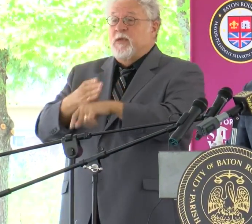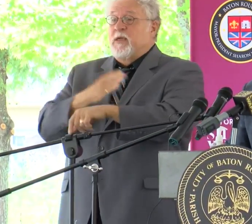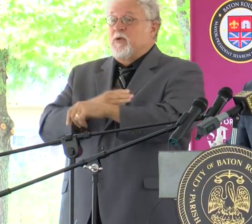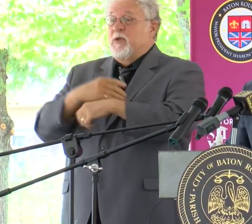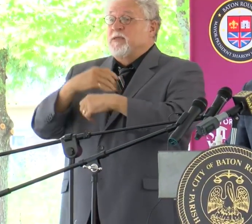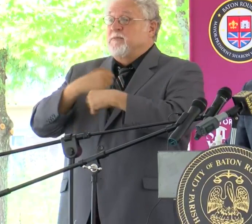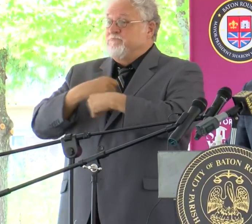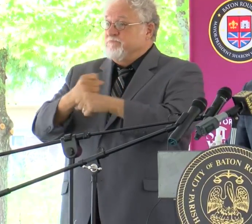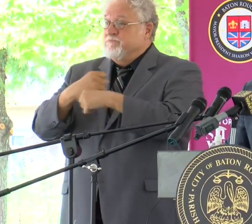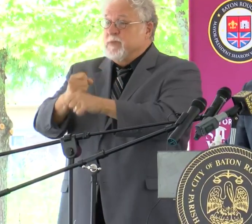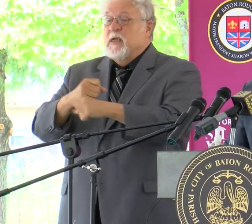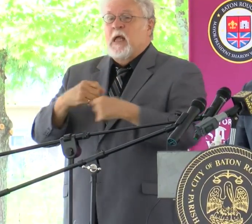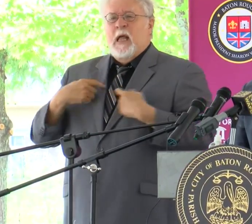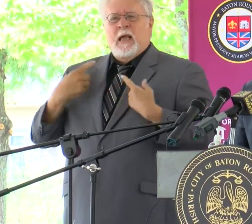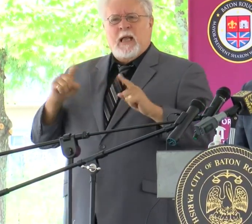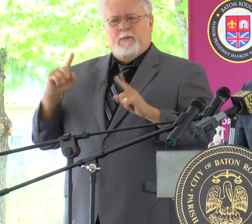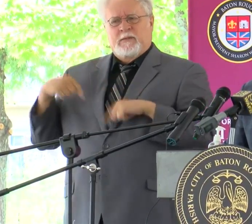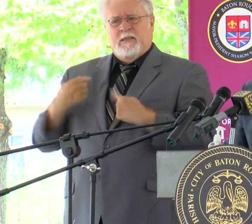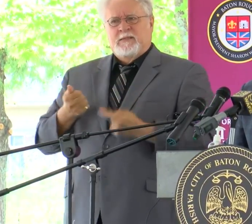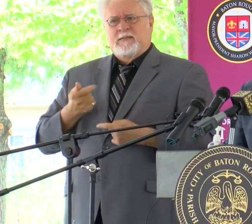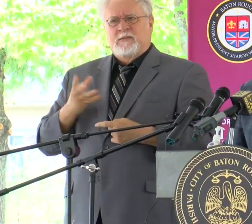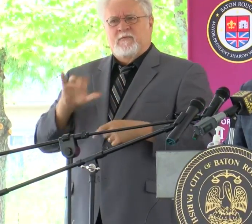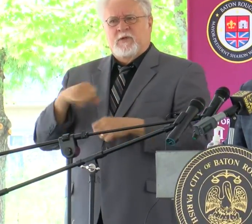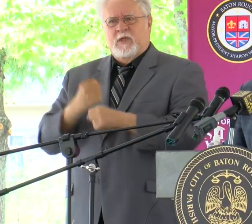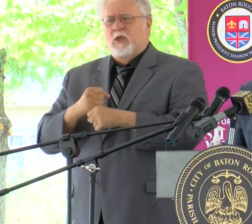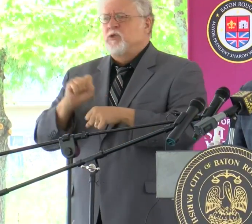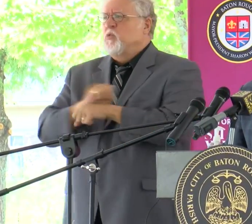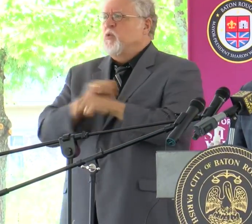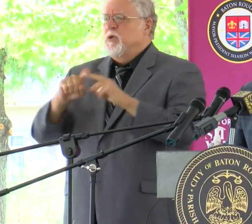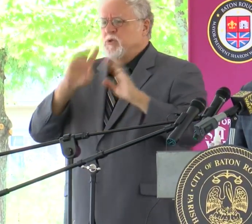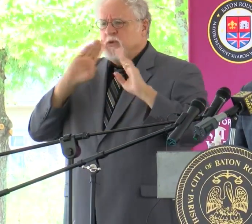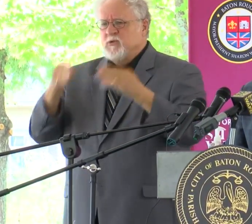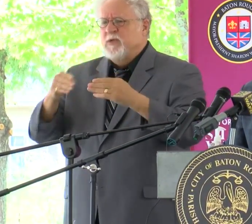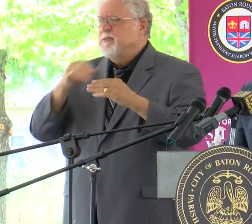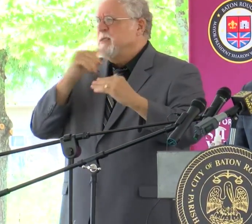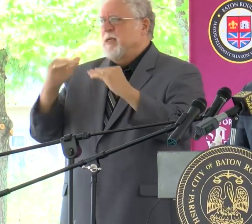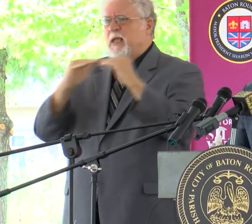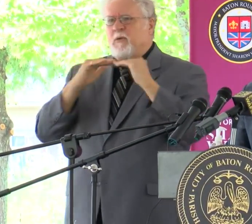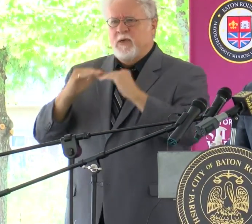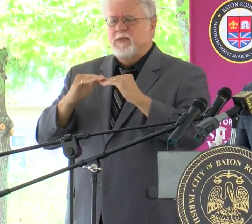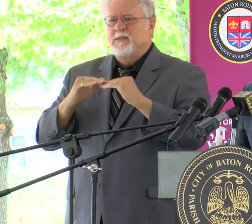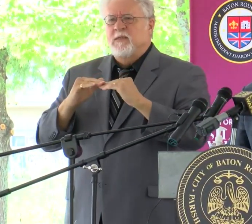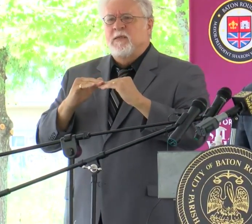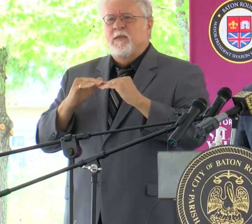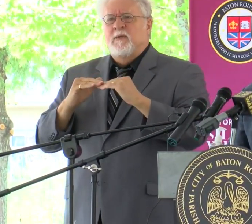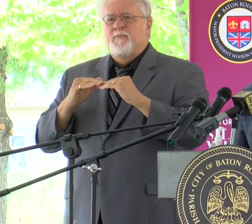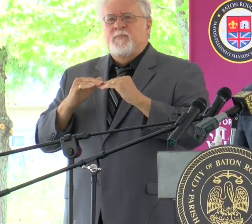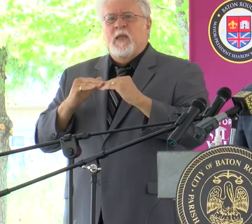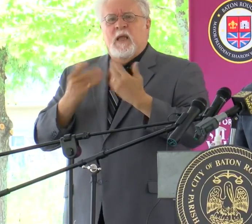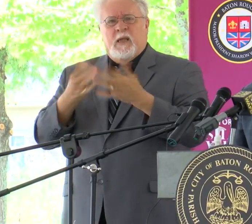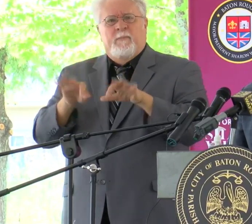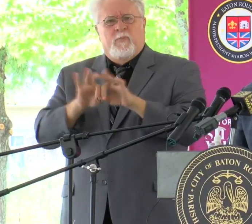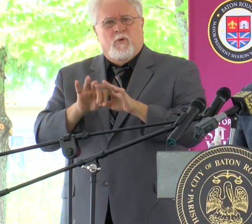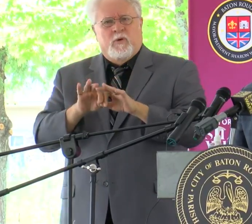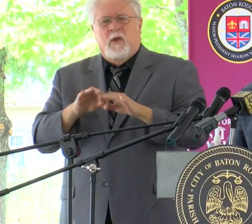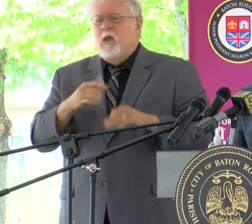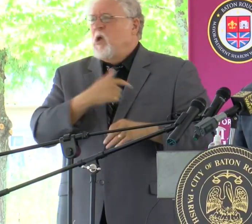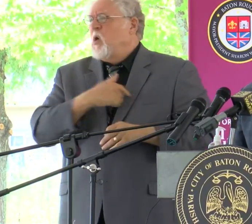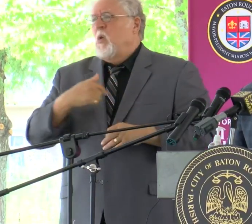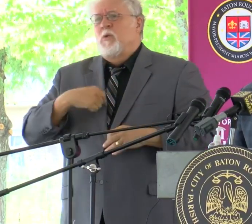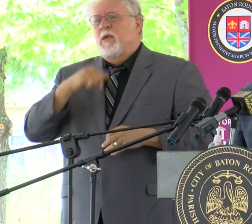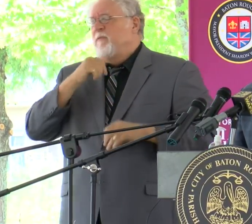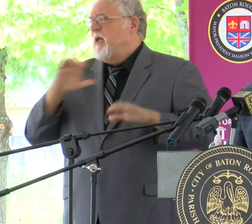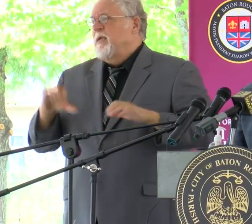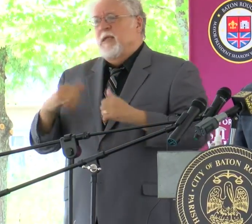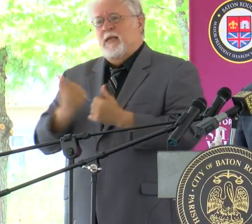the accomplishments over the last few years to work to address inequities has been important. We haven't done